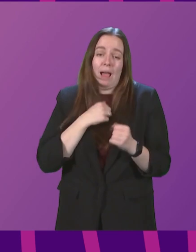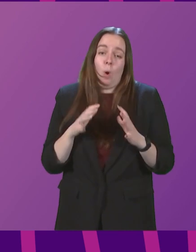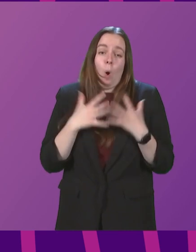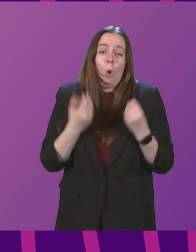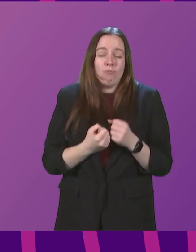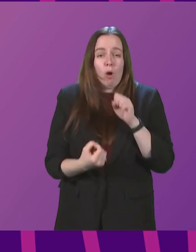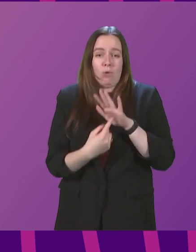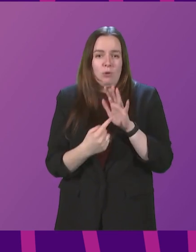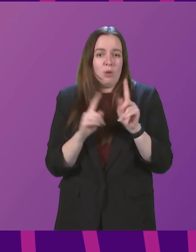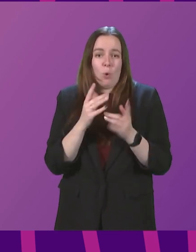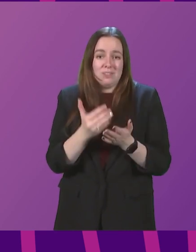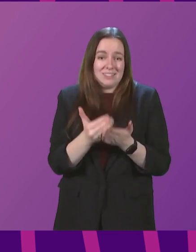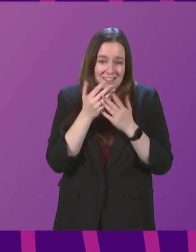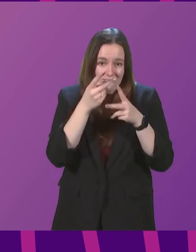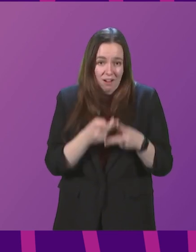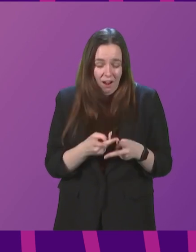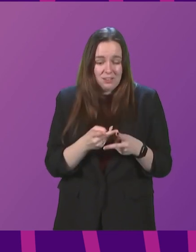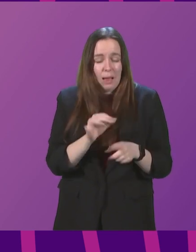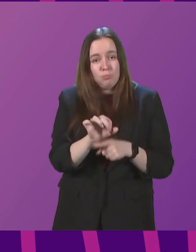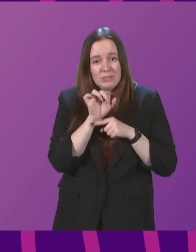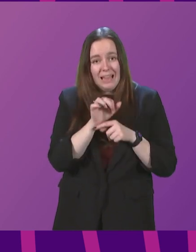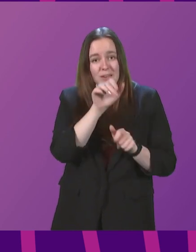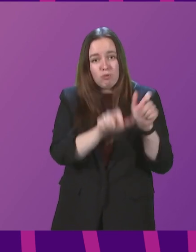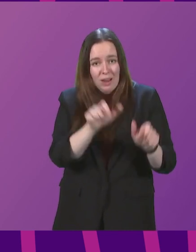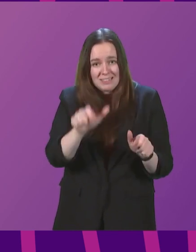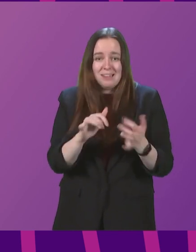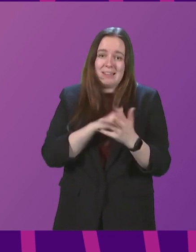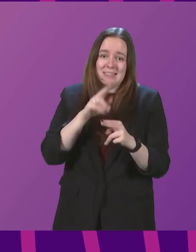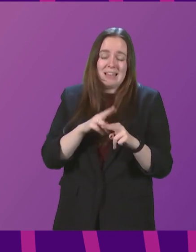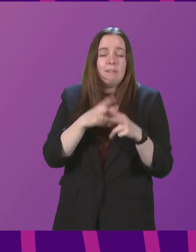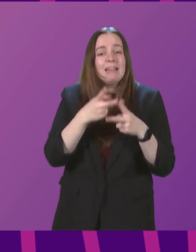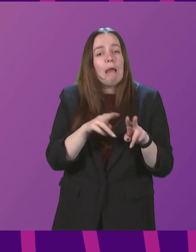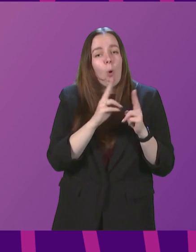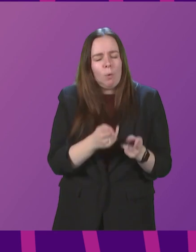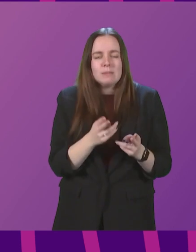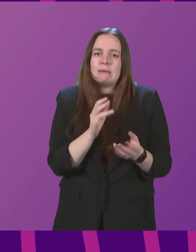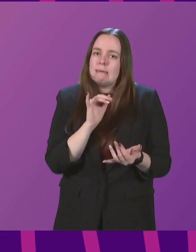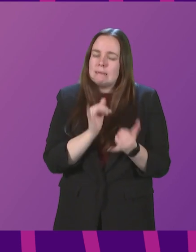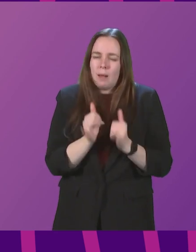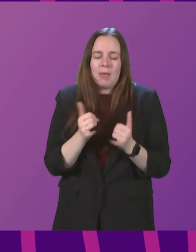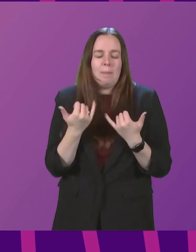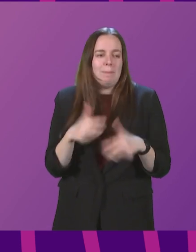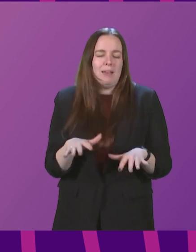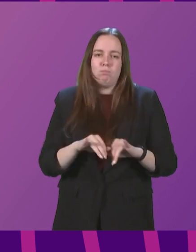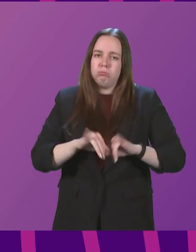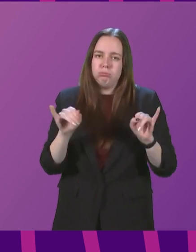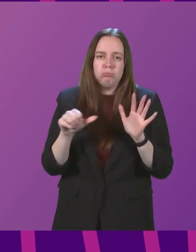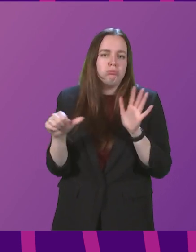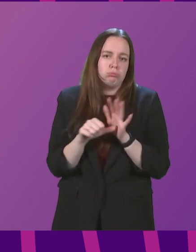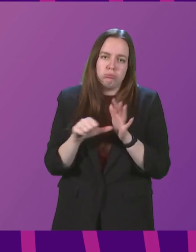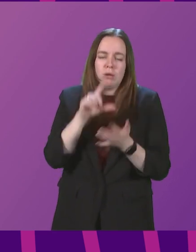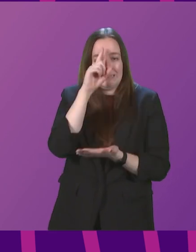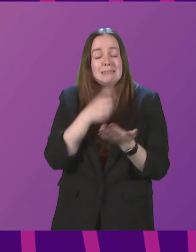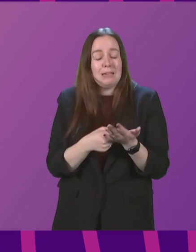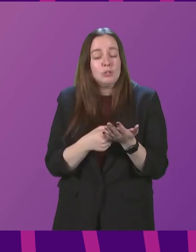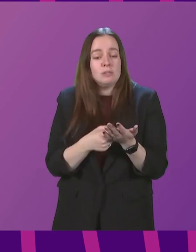safeguard and protect residents and staff in care homes. At times during this pandemic, these have been some of the most difficult decisions, with